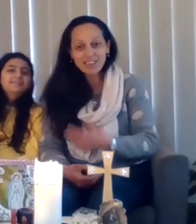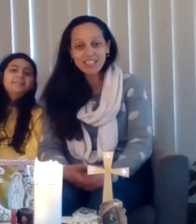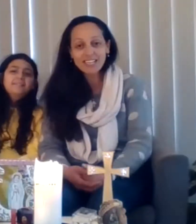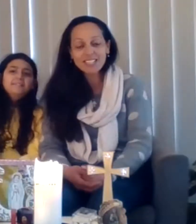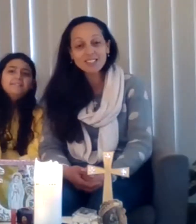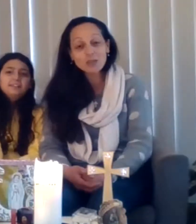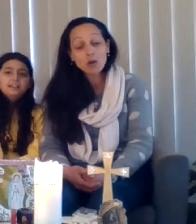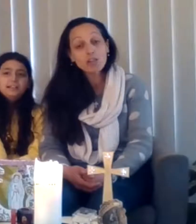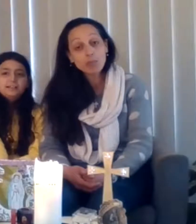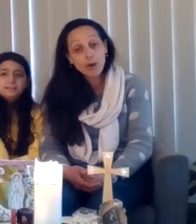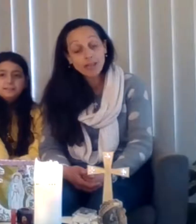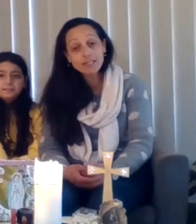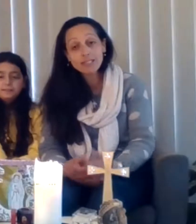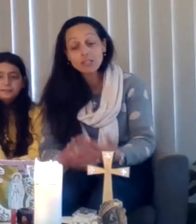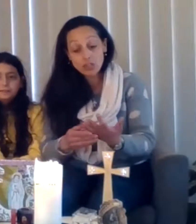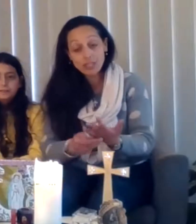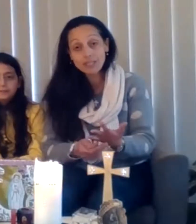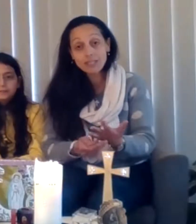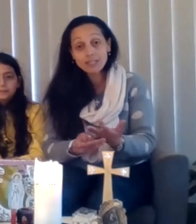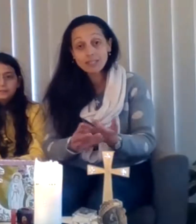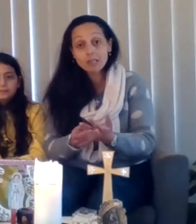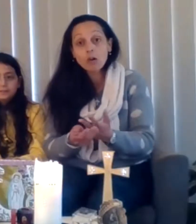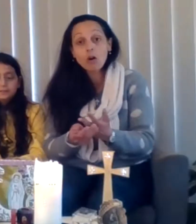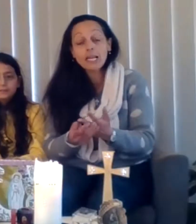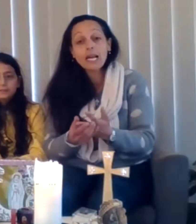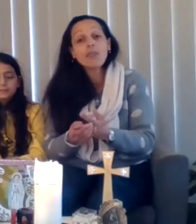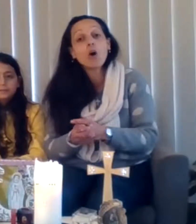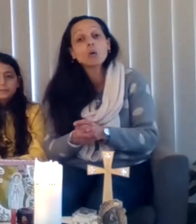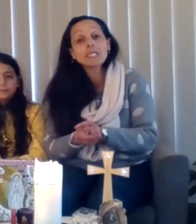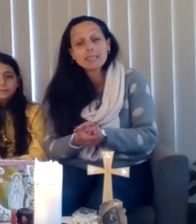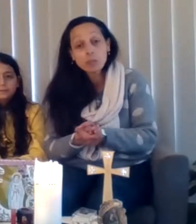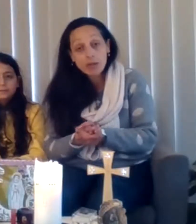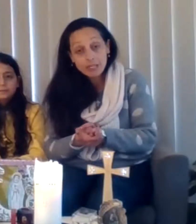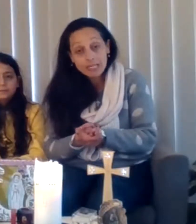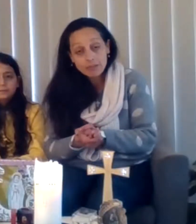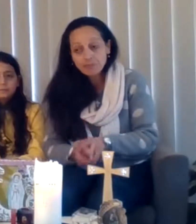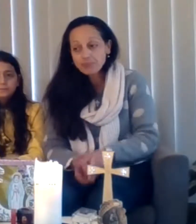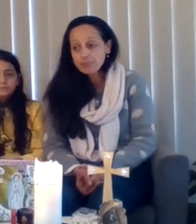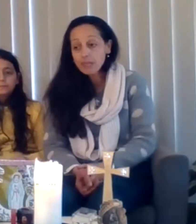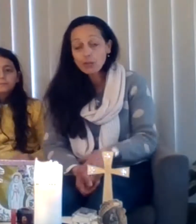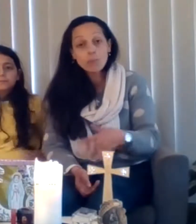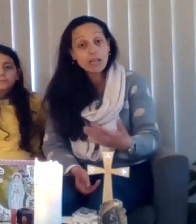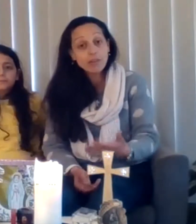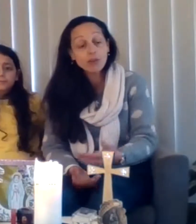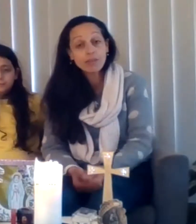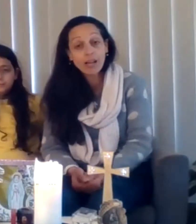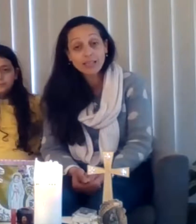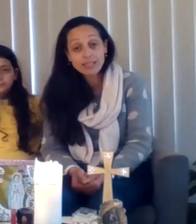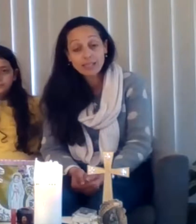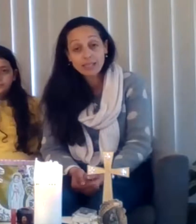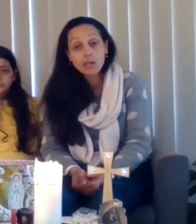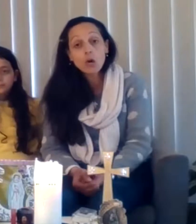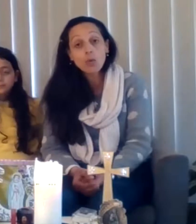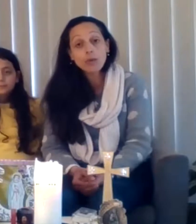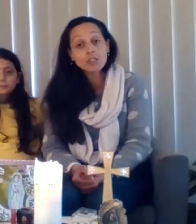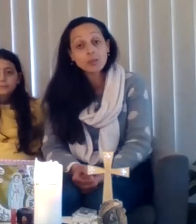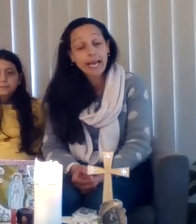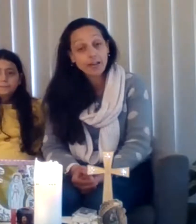love it. And it's a song of praise to Jesus, to God and the Holy Spirit. You may have heard Father sing it when we're doing